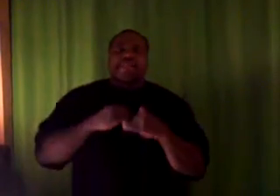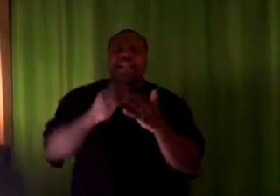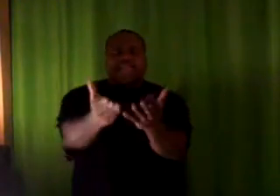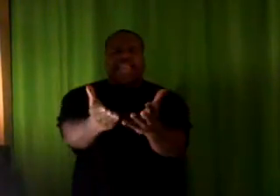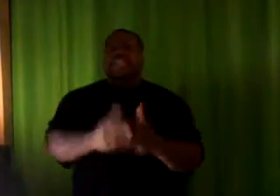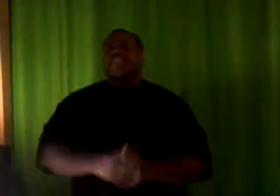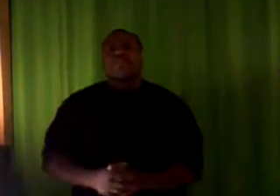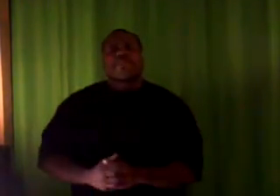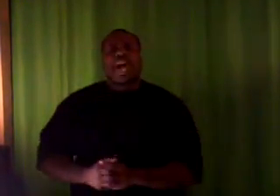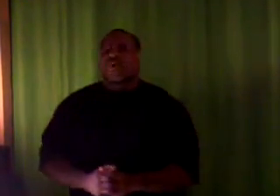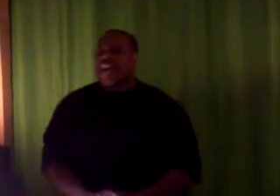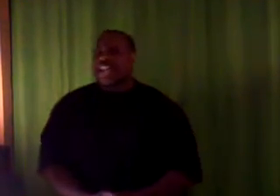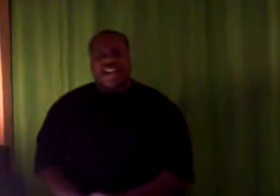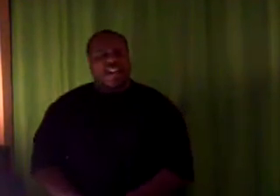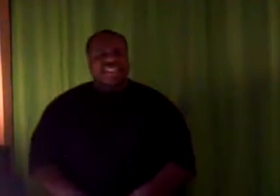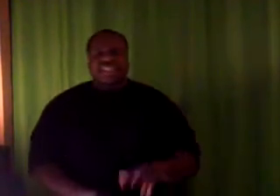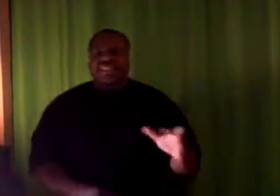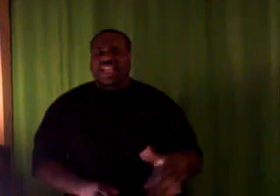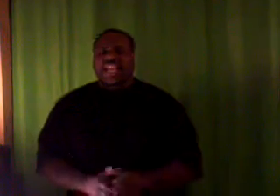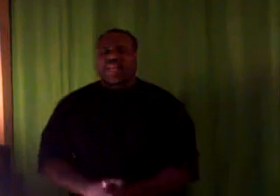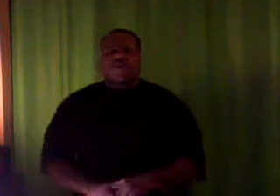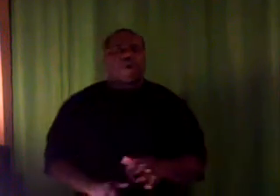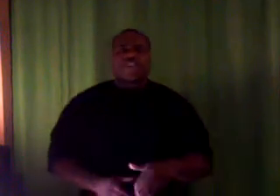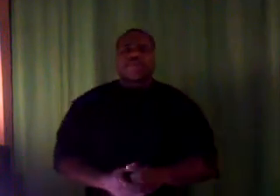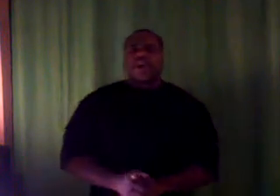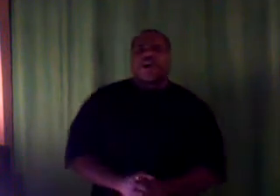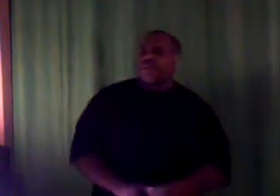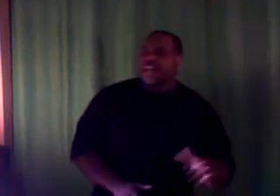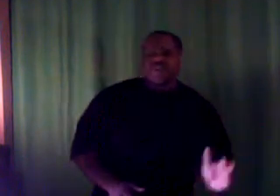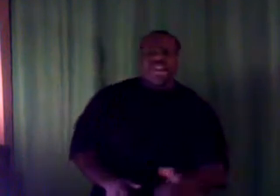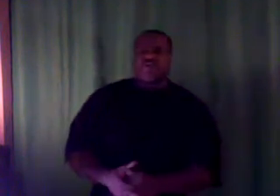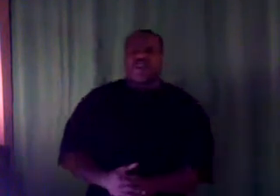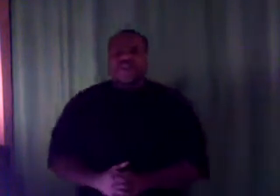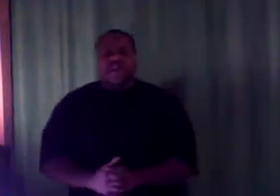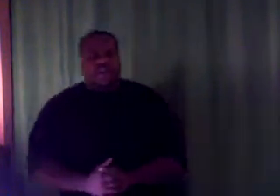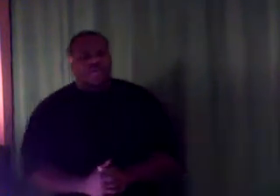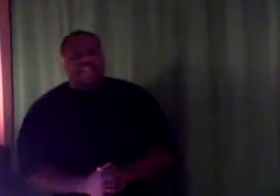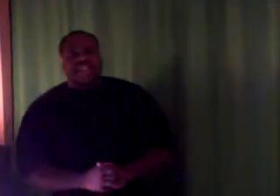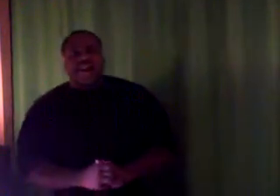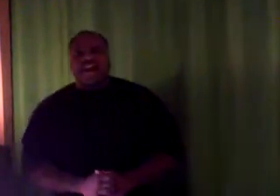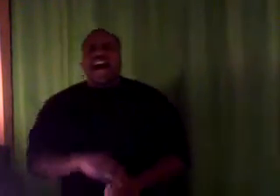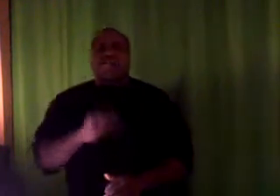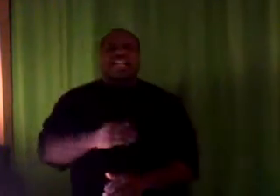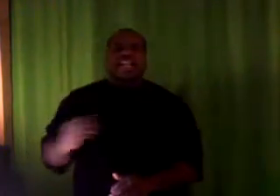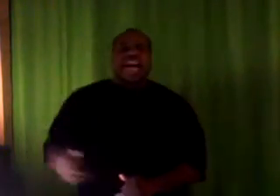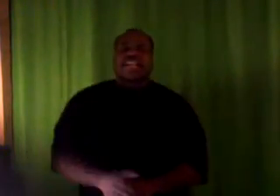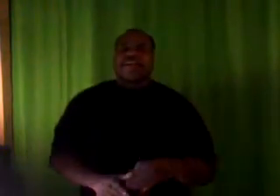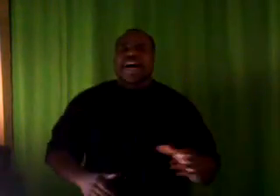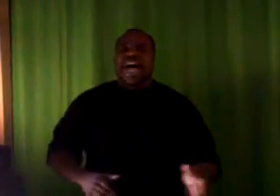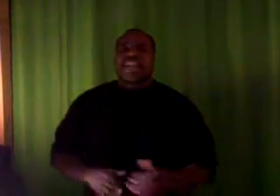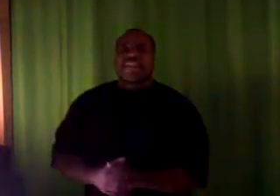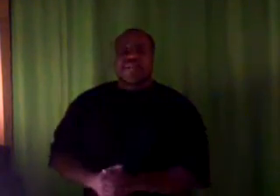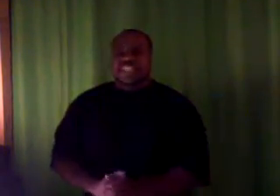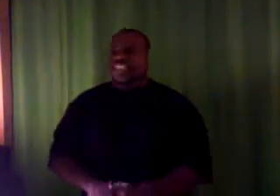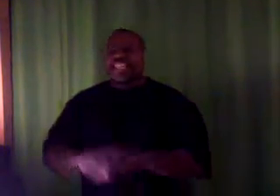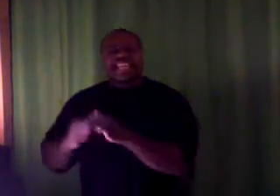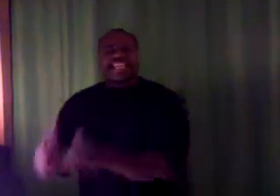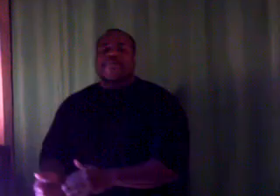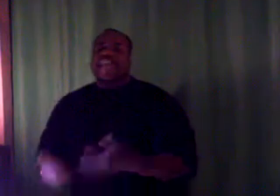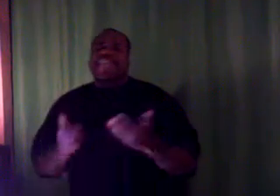somebody's kids is on the block right now. Sending dope, won't even come home, nothing ran away from home. I already locked up behind doing this. And then when they